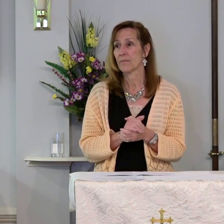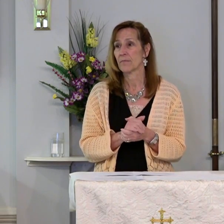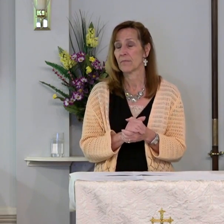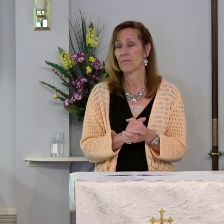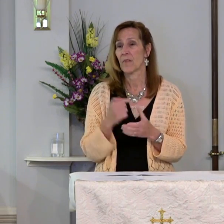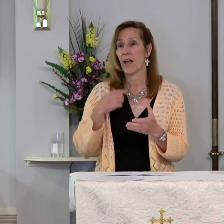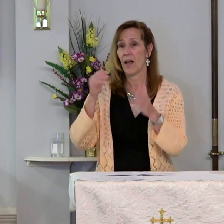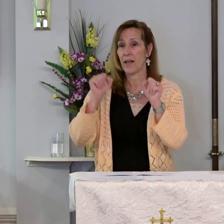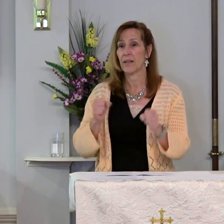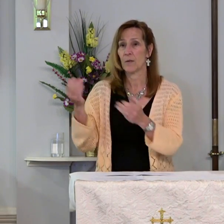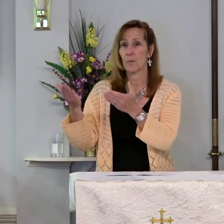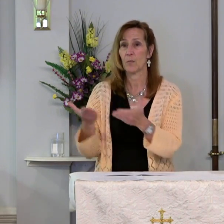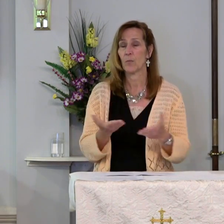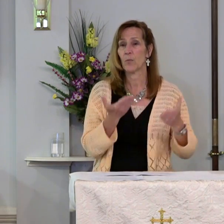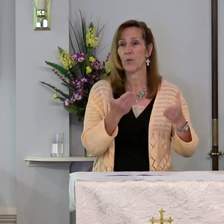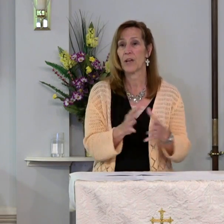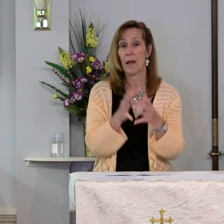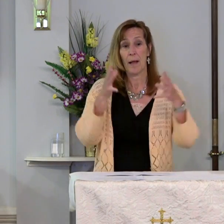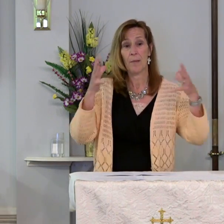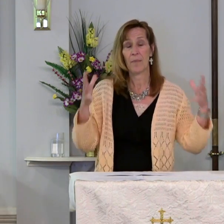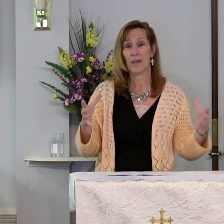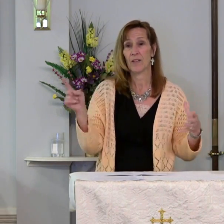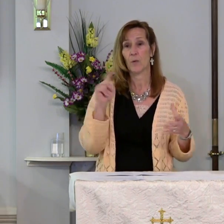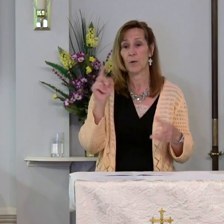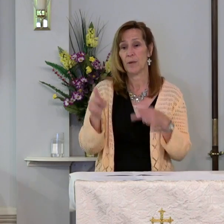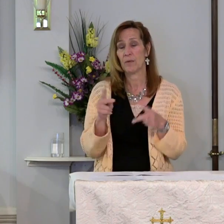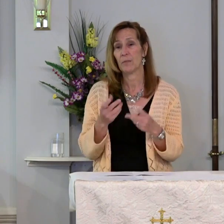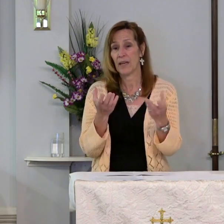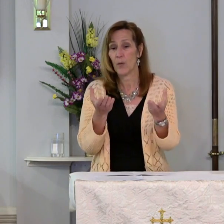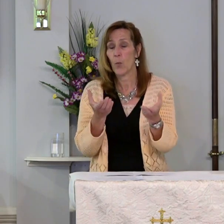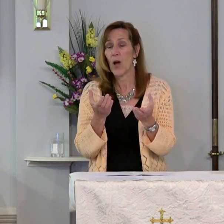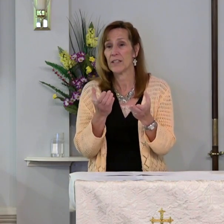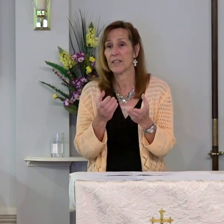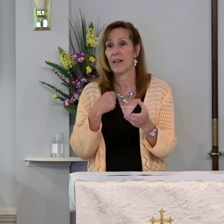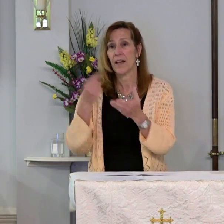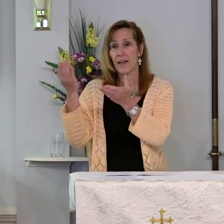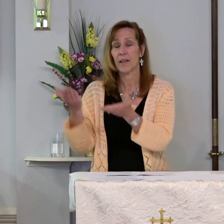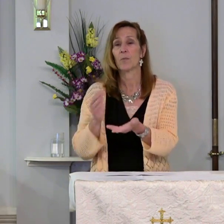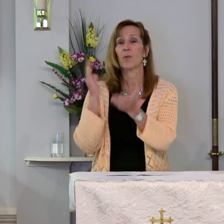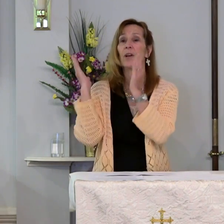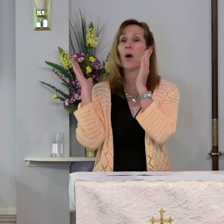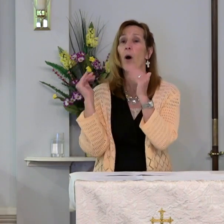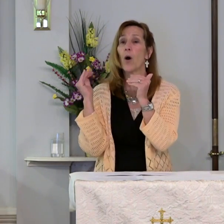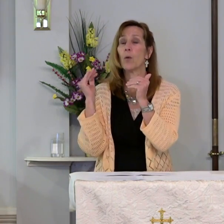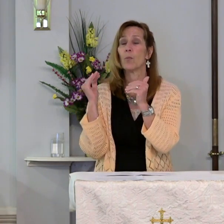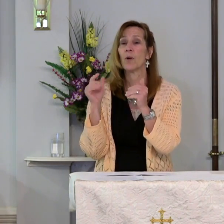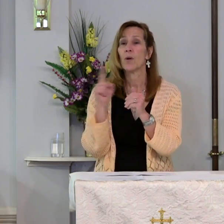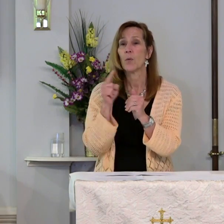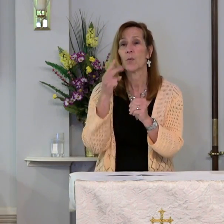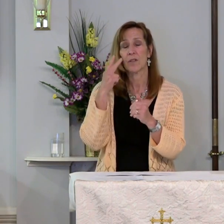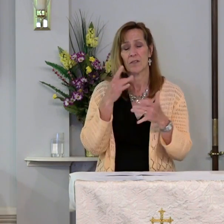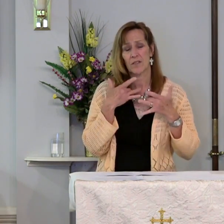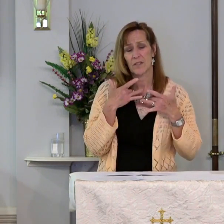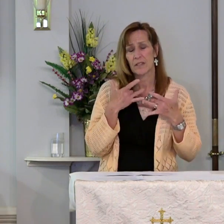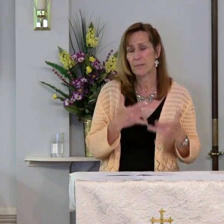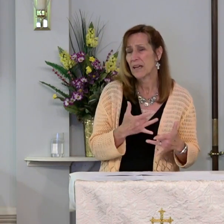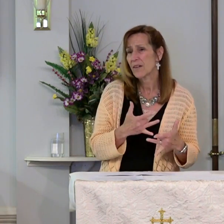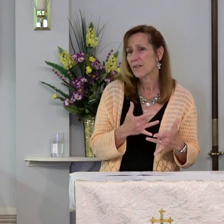I can bring bounty where there is want. I can bring hope where there is despair.